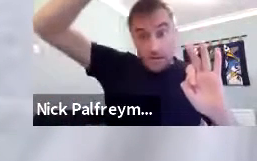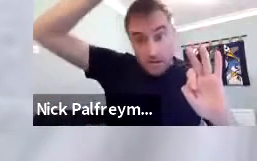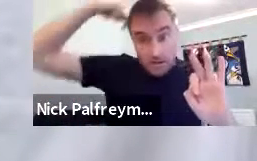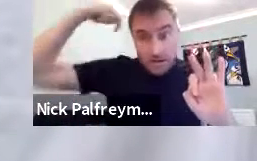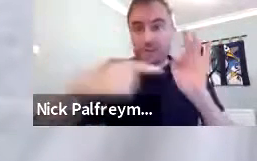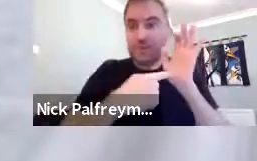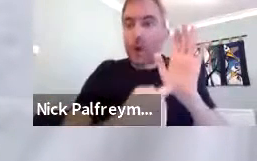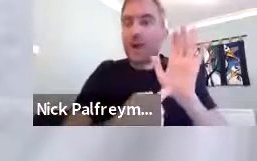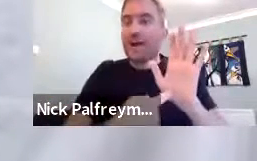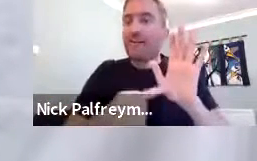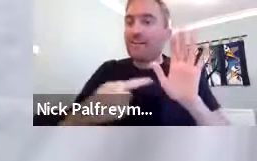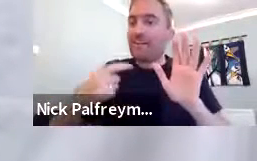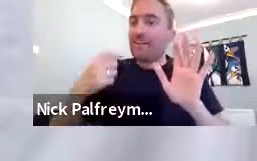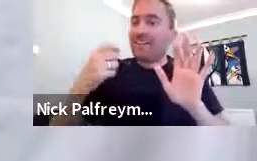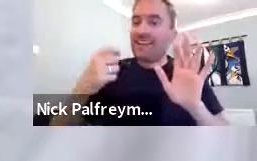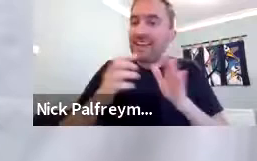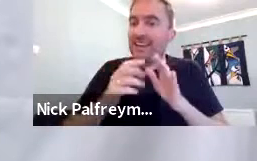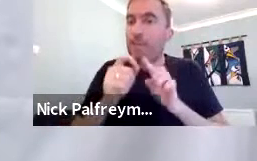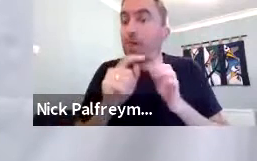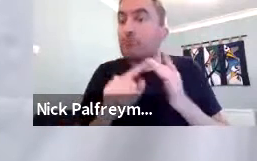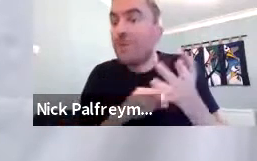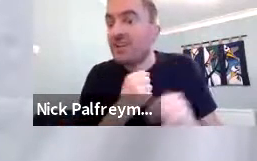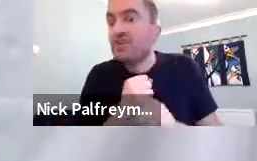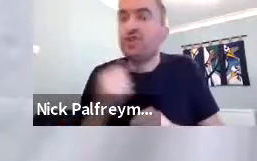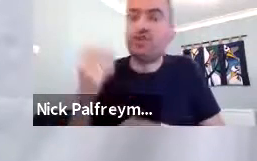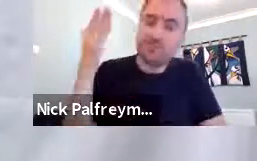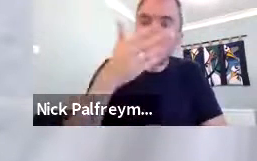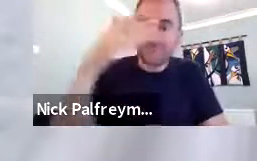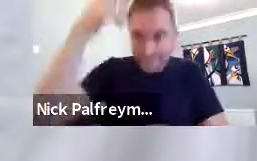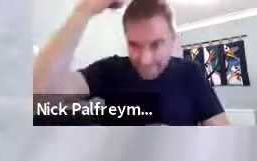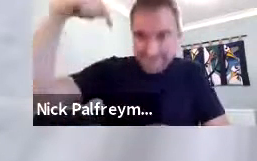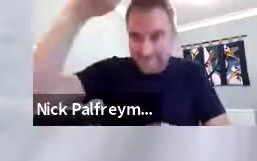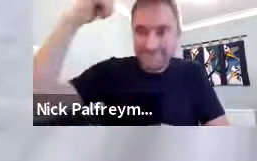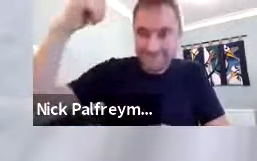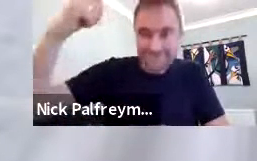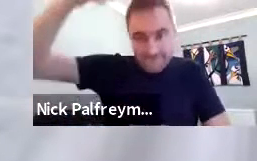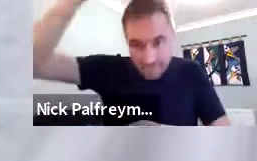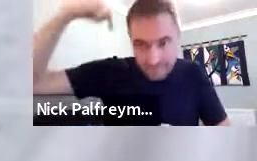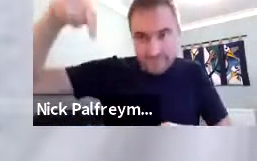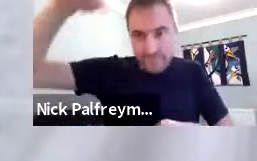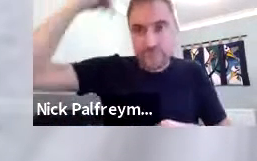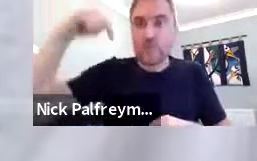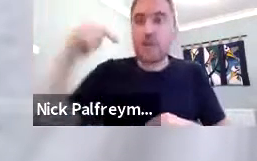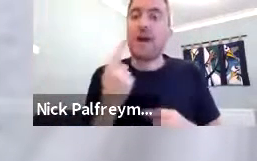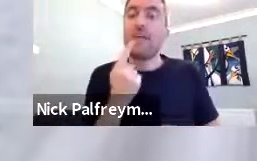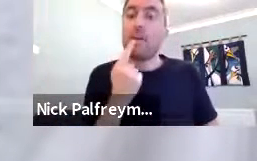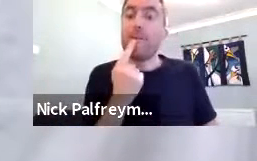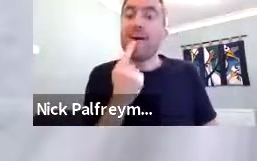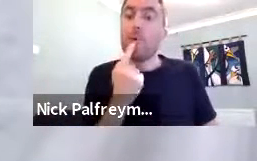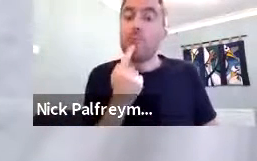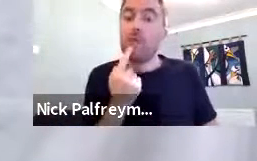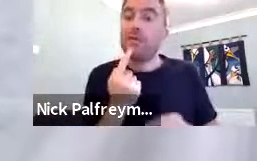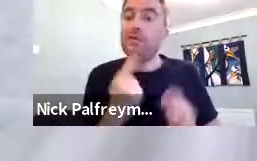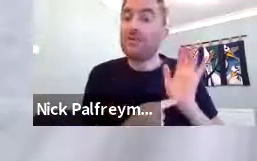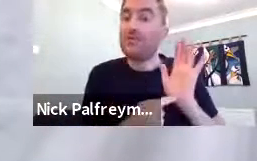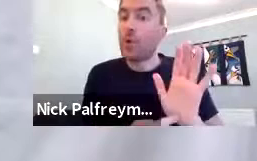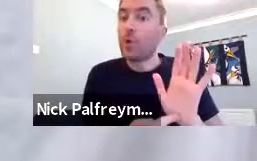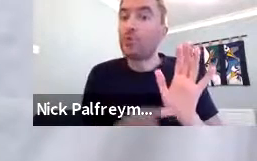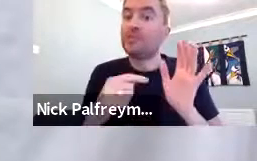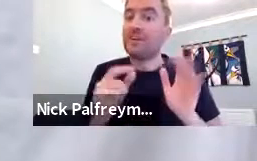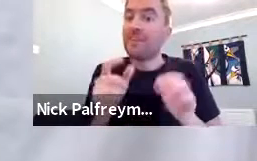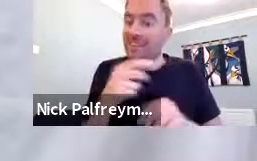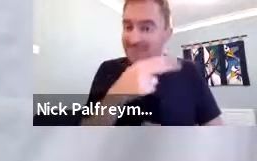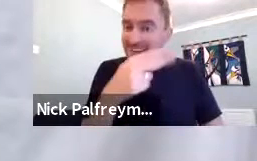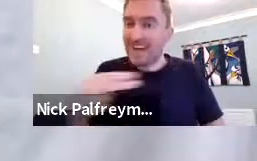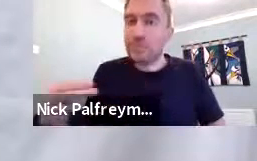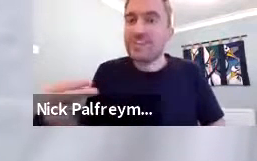And then this that she's doing is showing the pilgrimage. The pilgrimage. She's showing that, expressing that